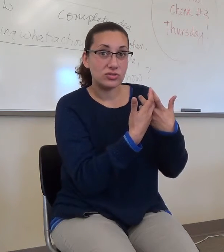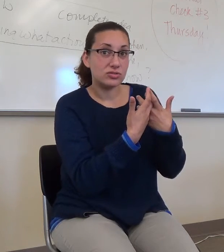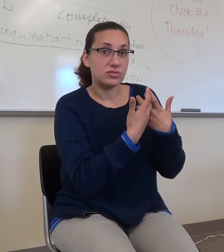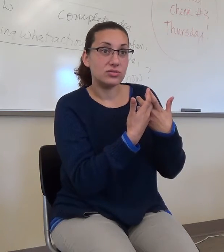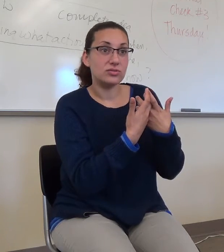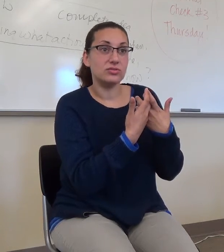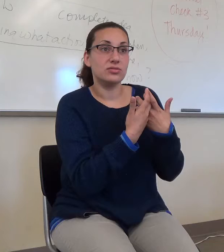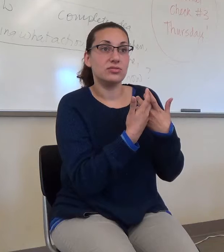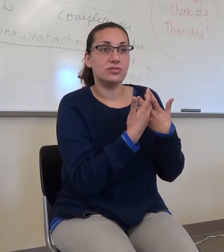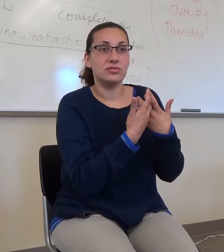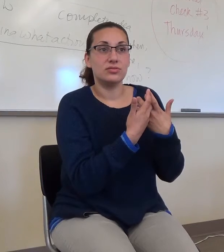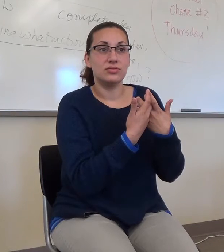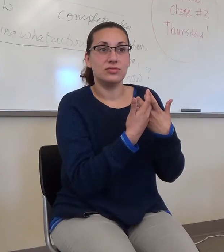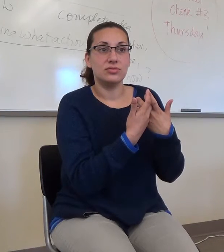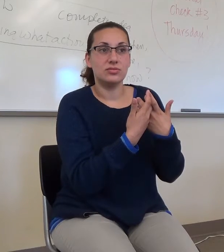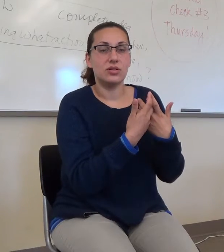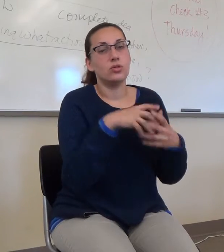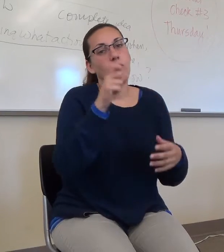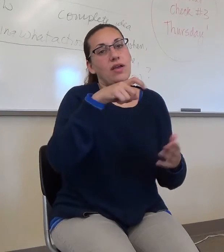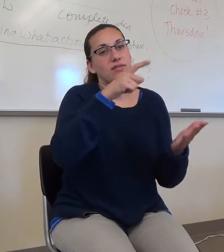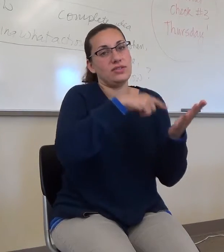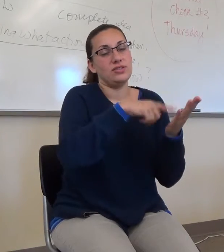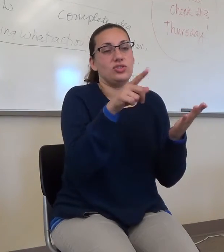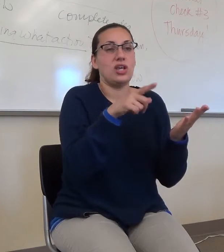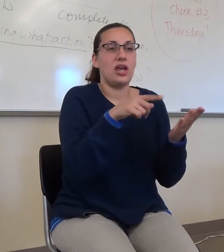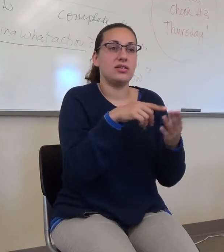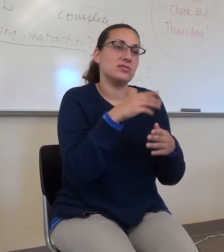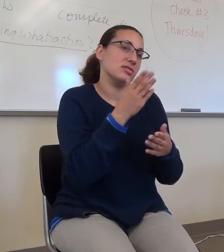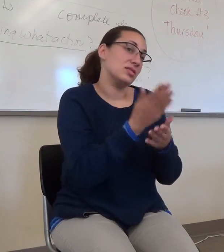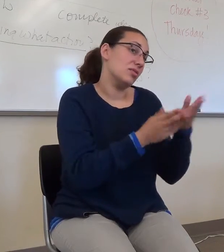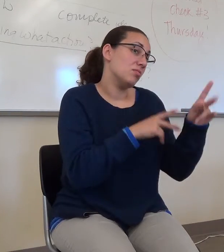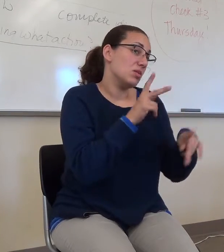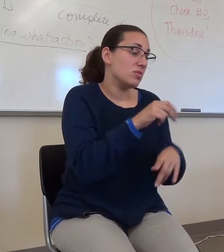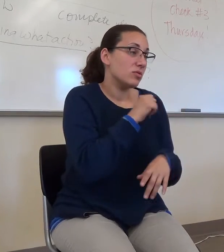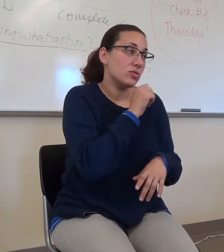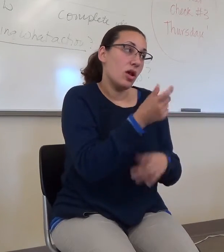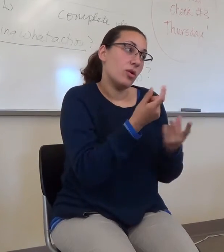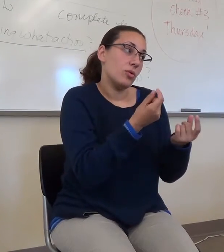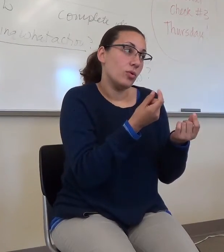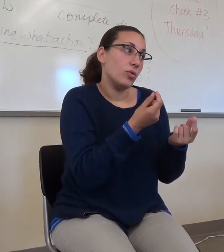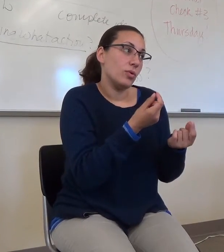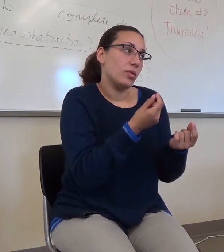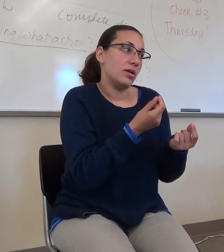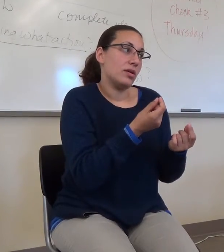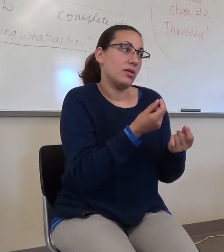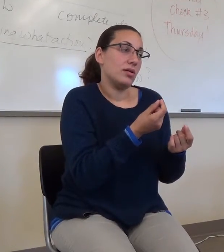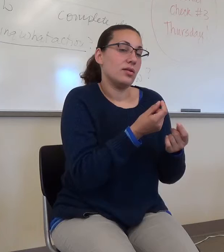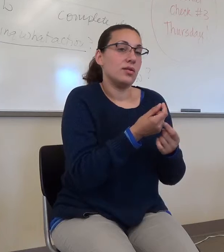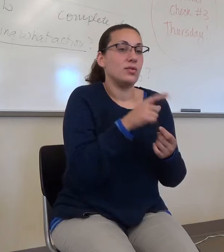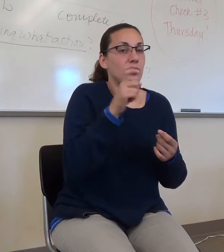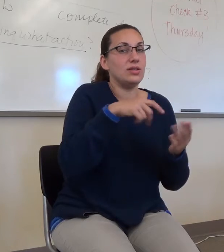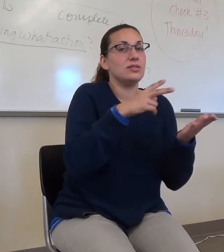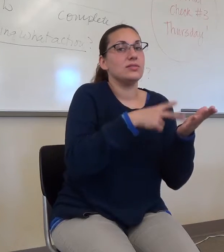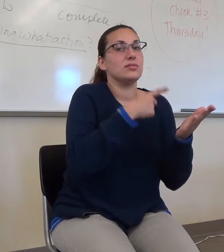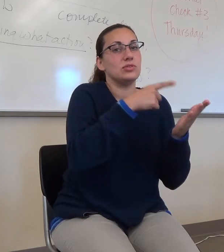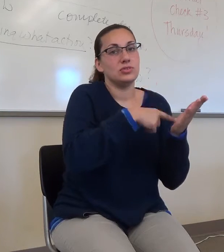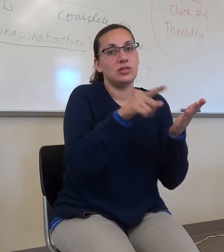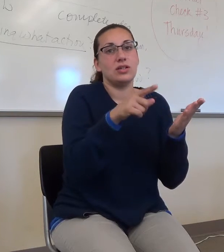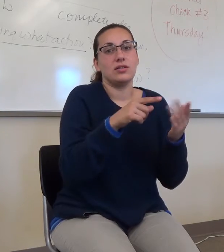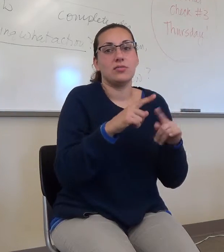That's, yeah, see that's the check that people are missing. So that's what we have to do. Yeah, so it, so this doesn't really work.